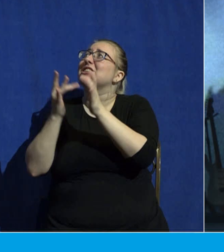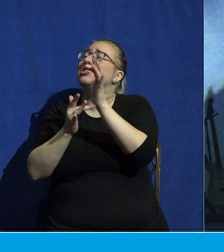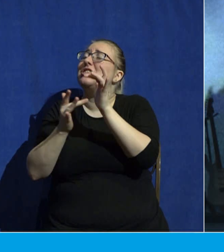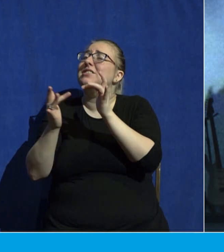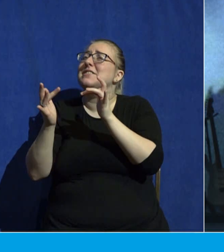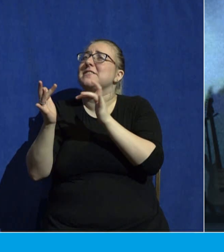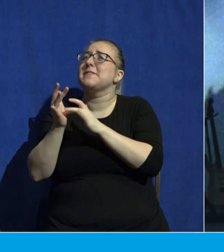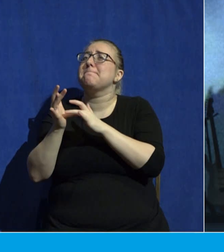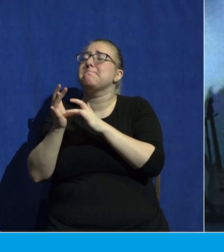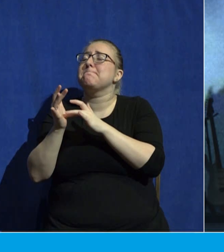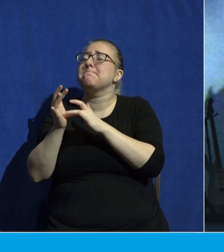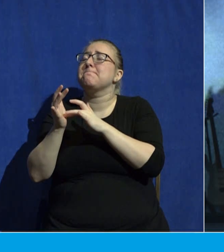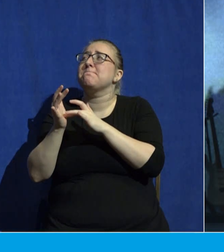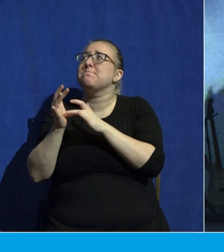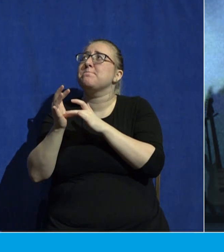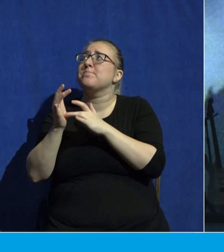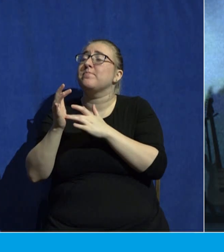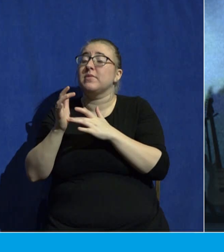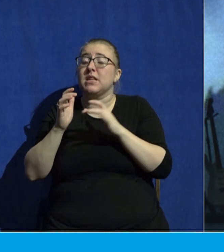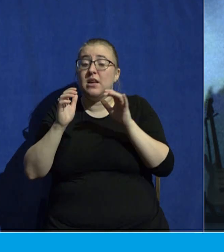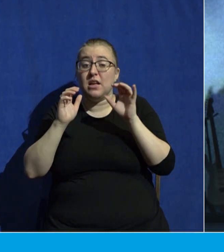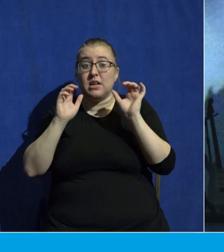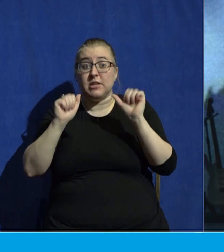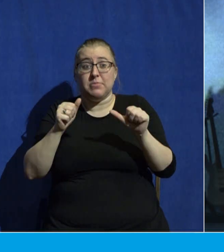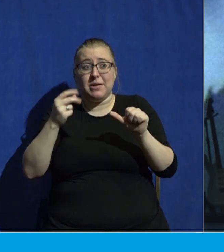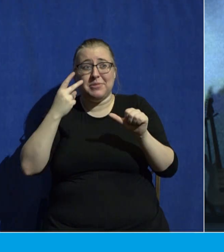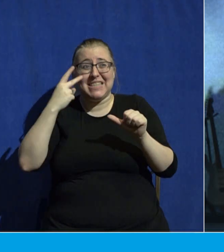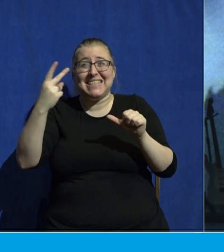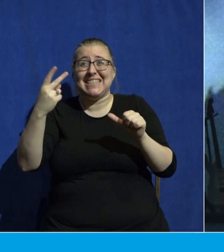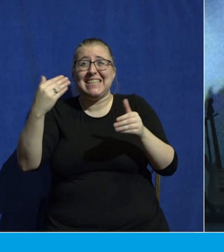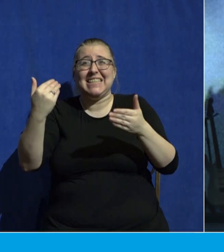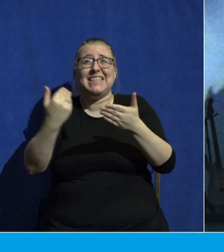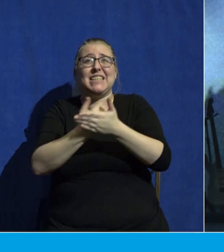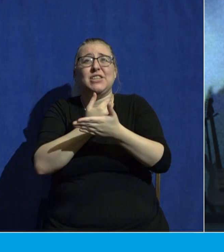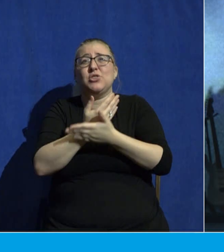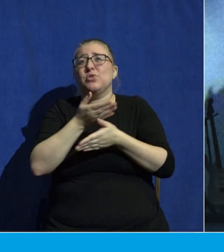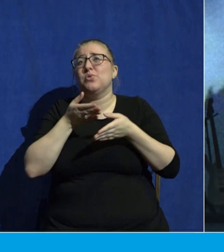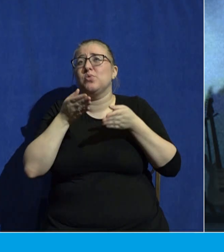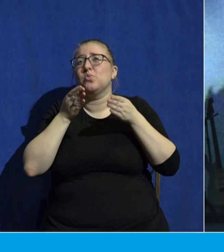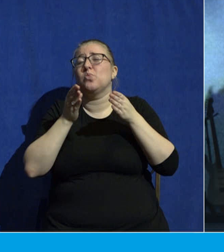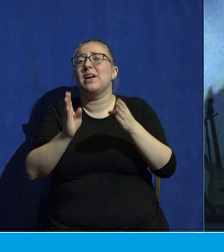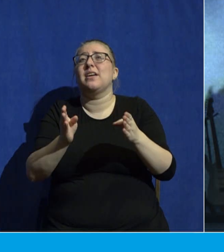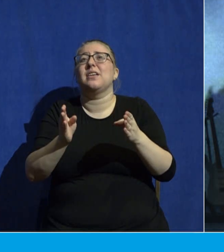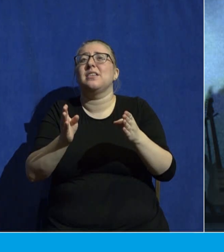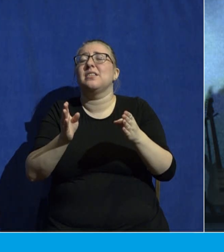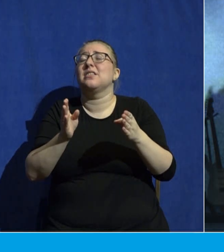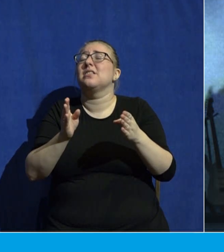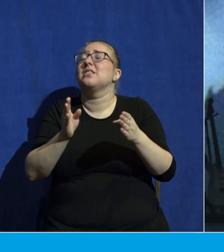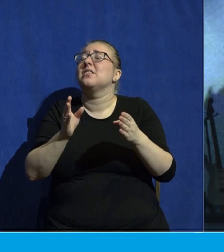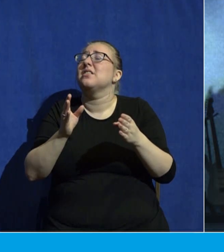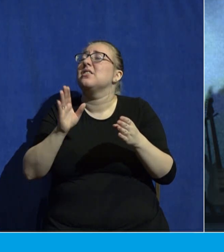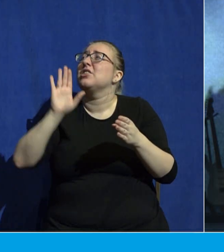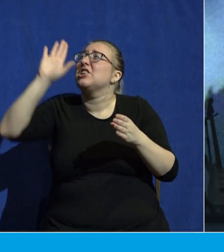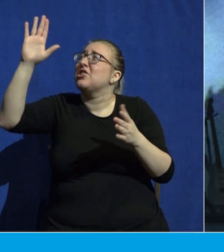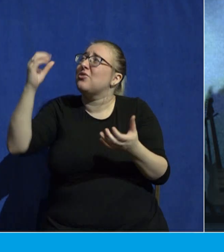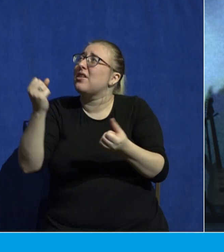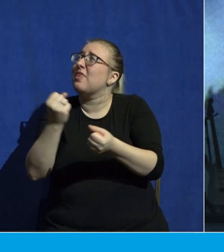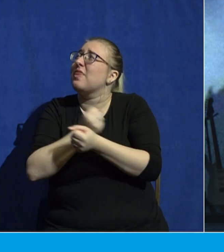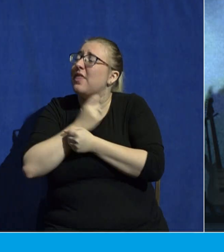to be able to see in a fresh way the love that you have for us God in the finished